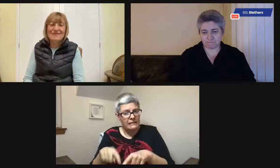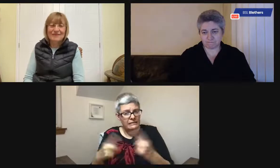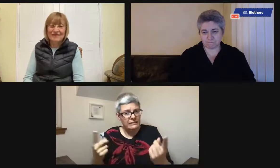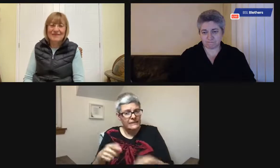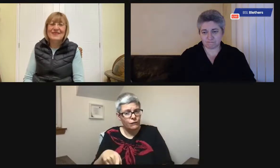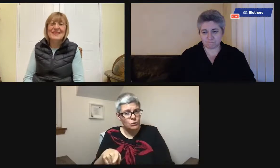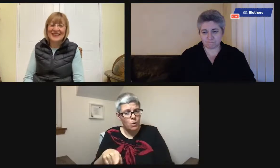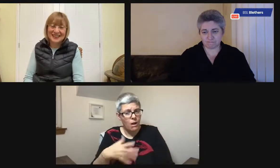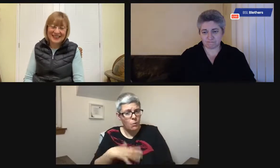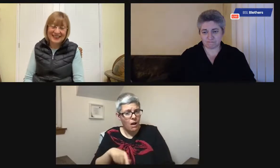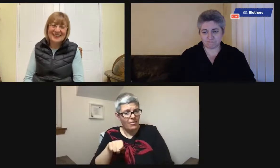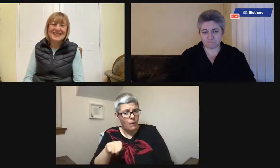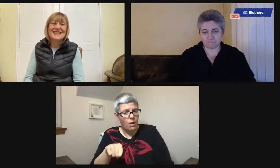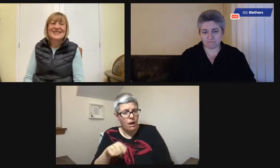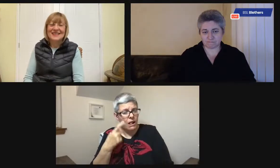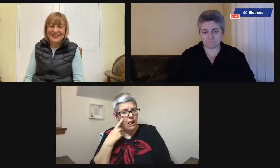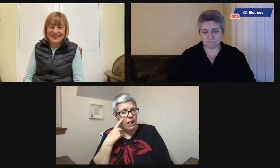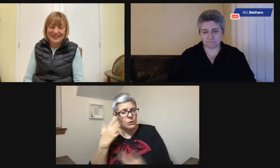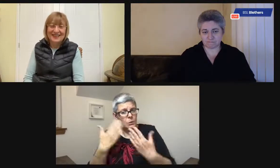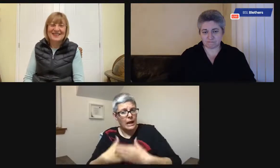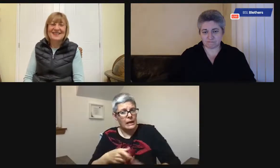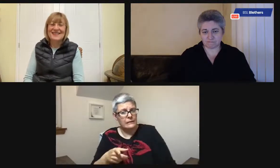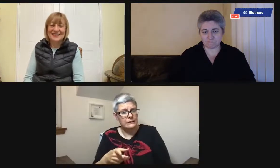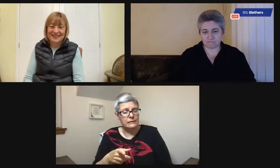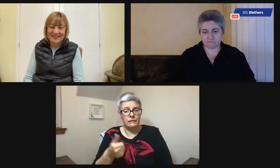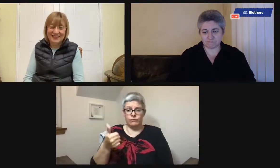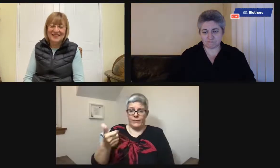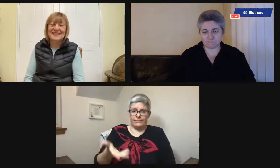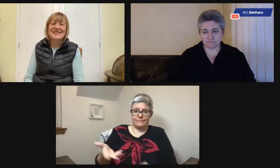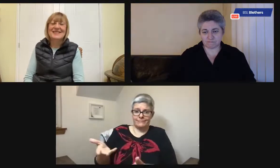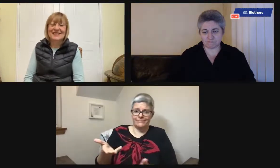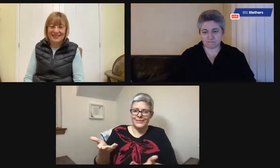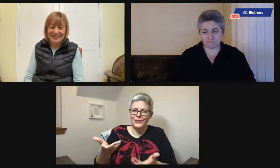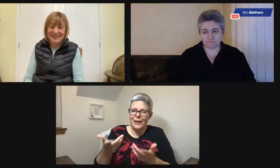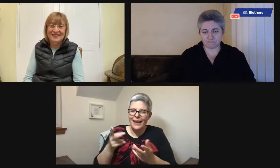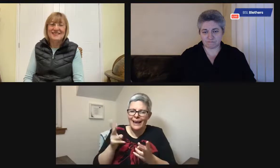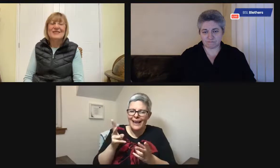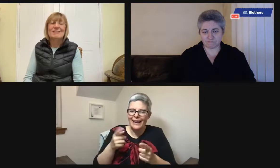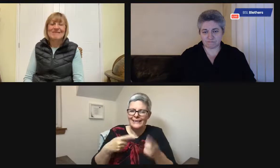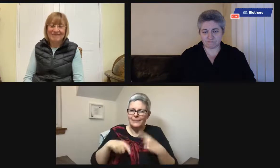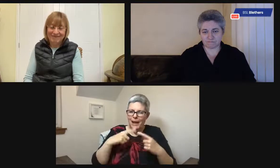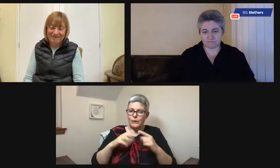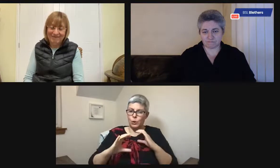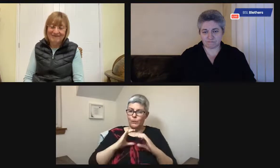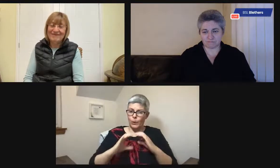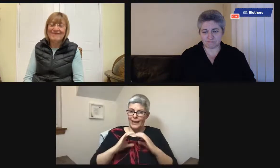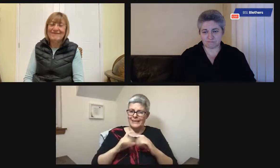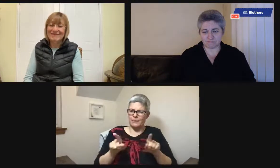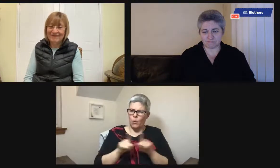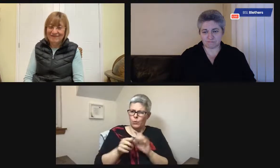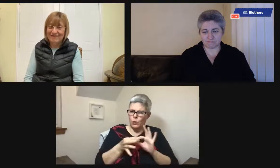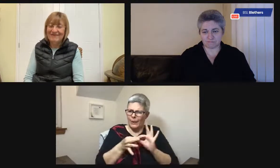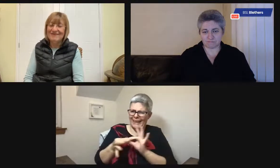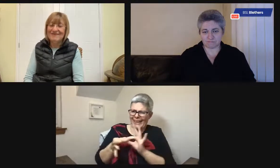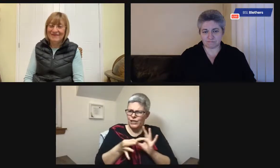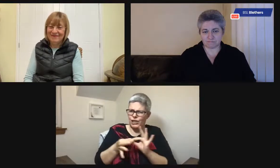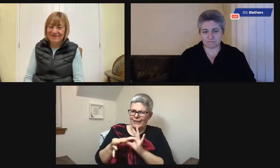You know, oh, there's no chicken. Oh, let's do chicken another night. Okay. So again, it comes back to